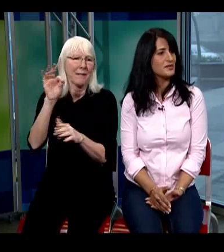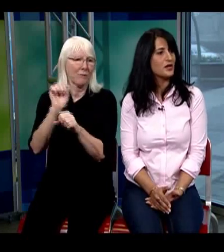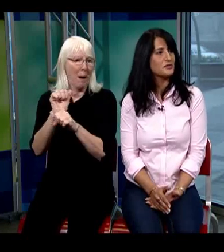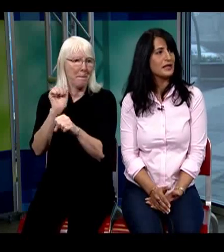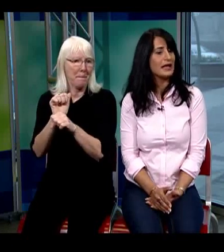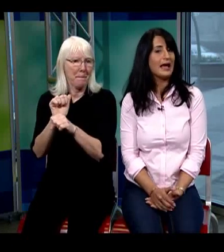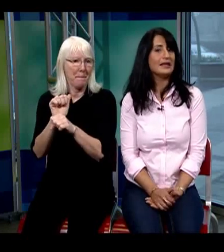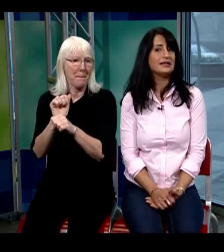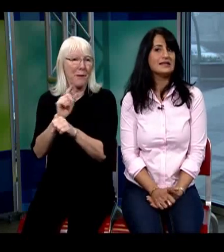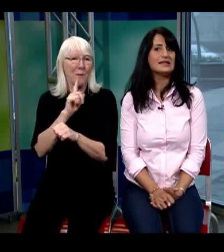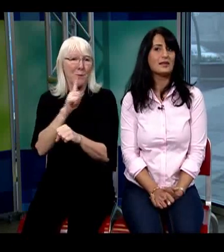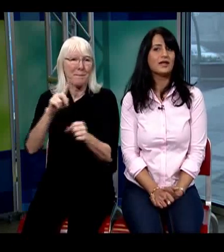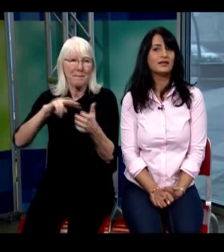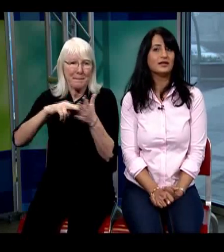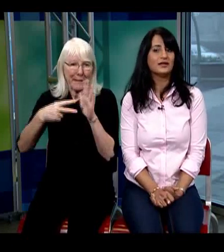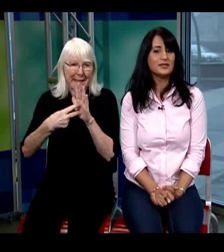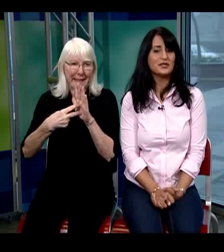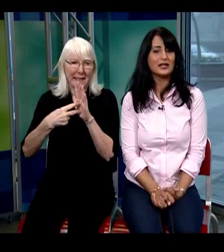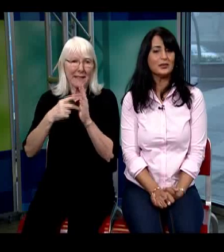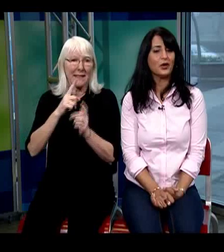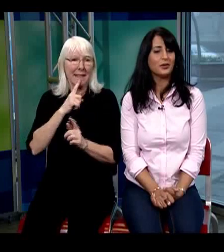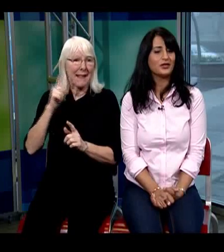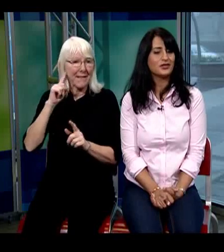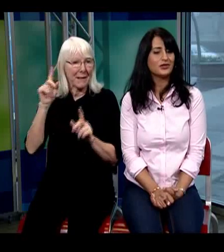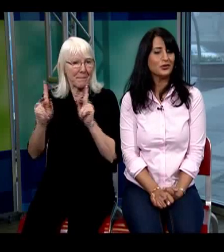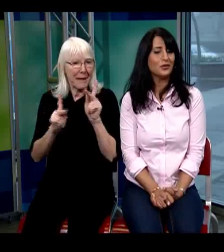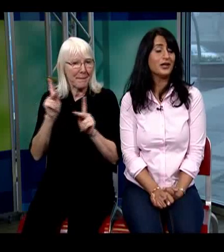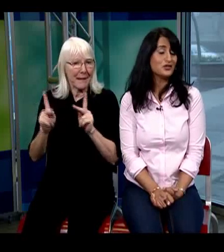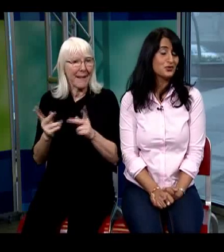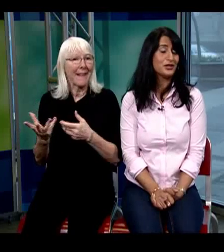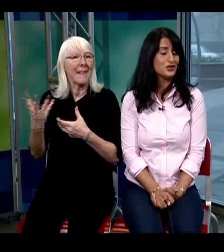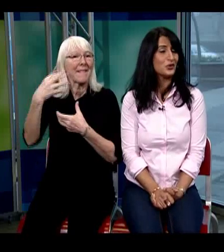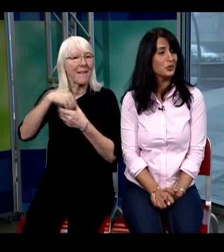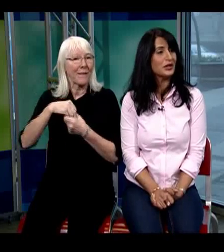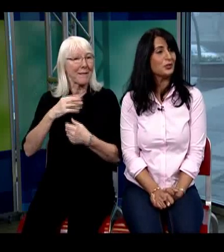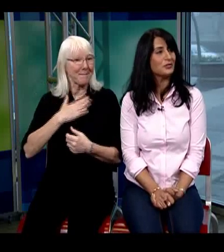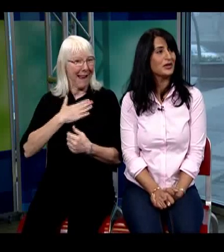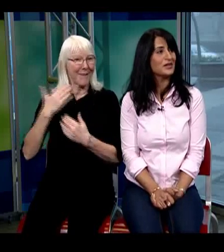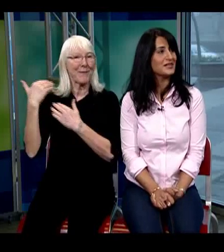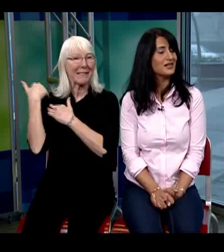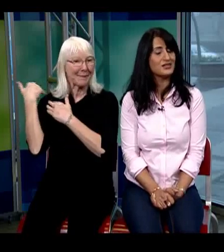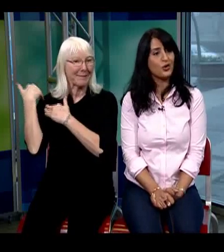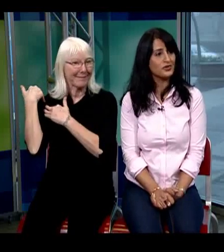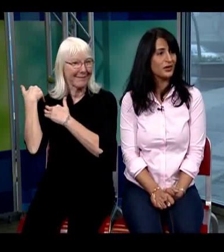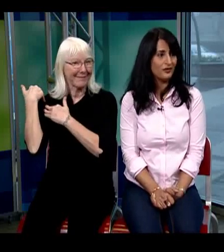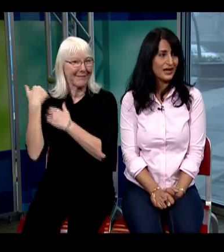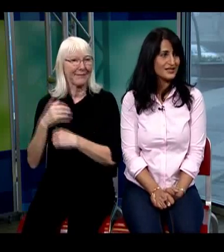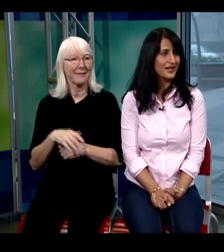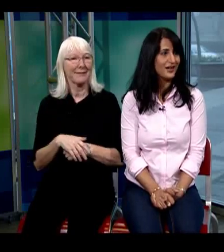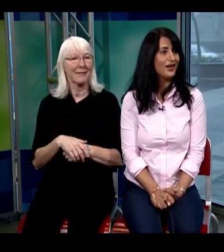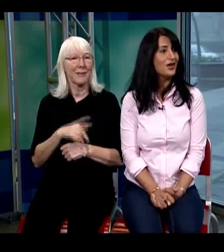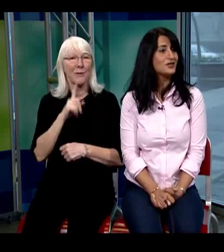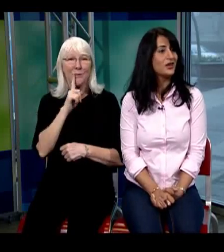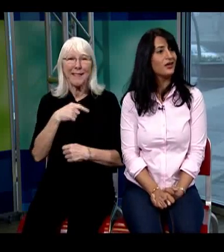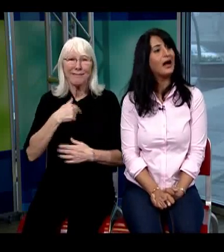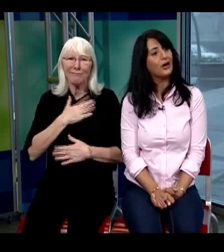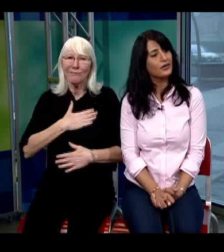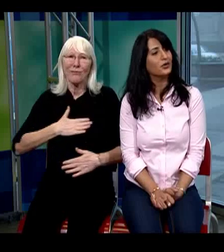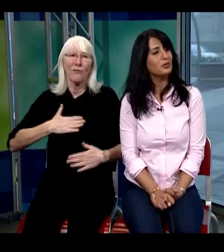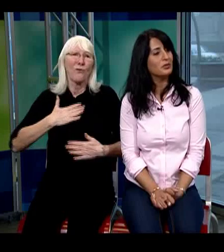responsibility and this is something this particular population group I do really enjoy working with because it is always very fascinating to hear how they're going to be